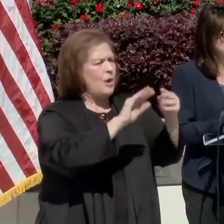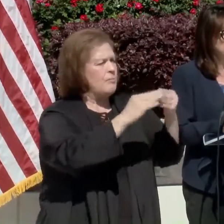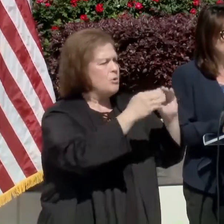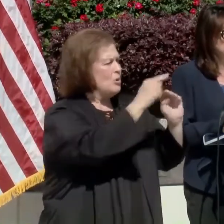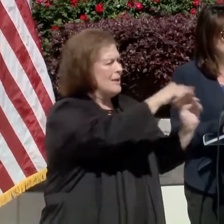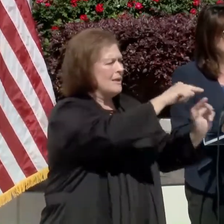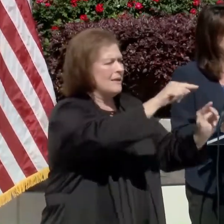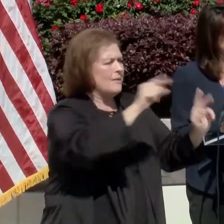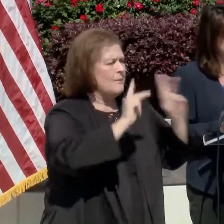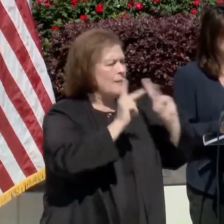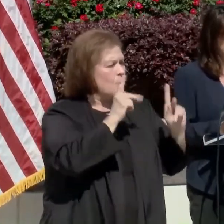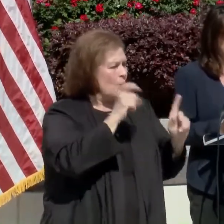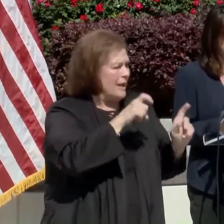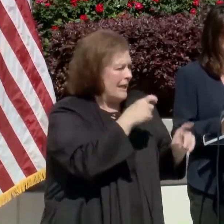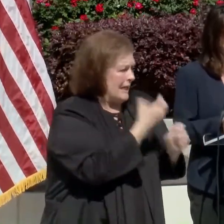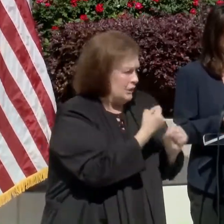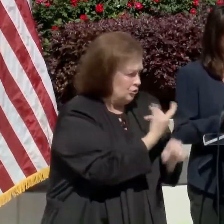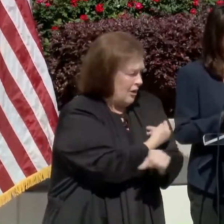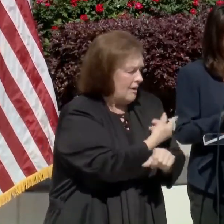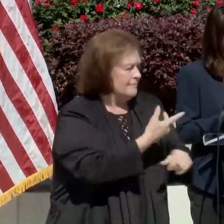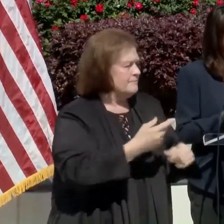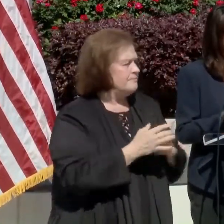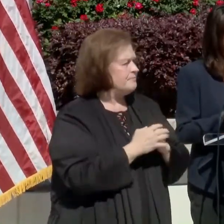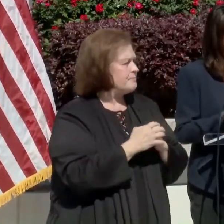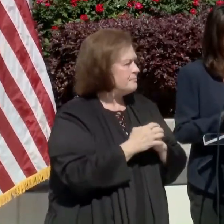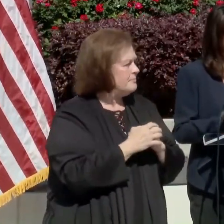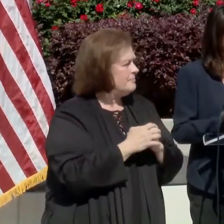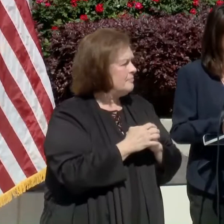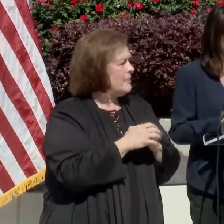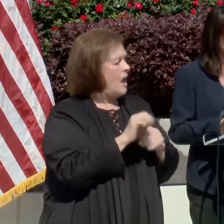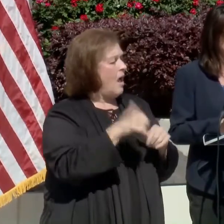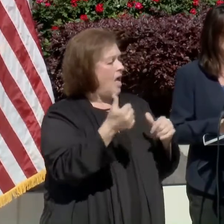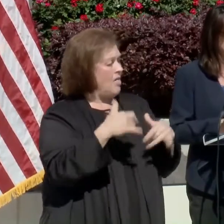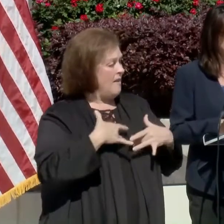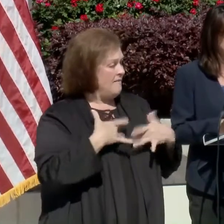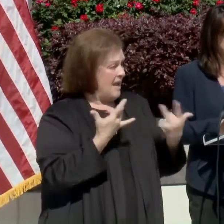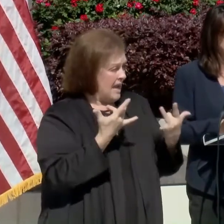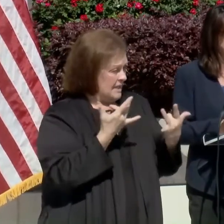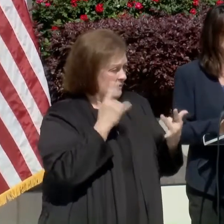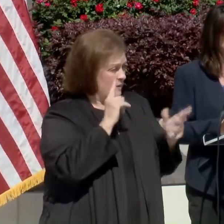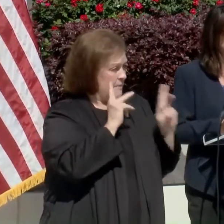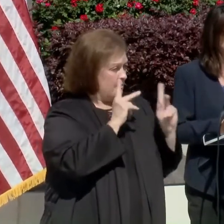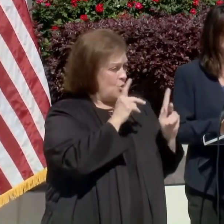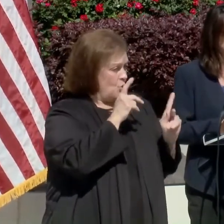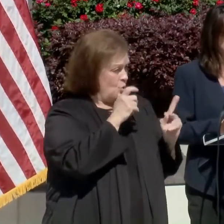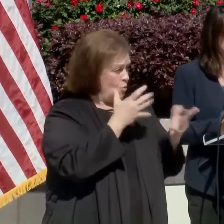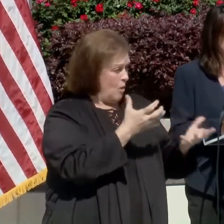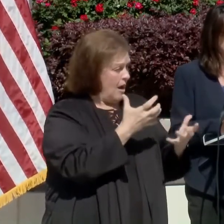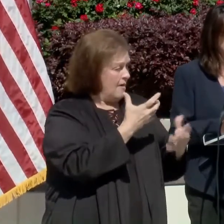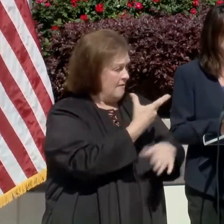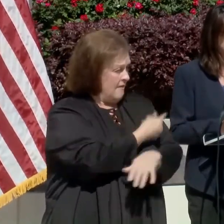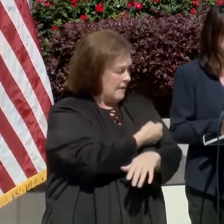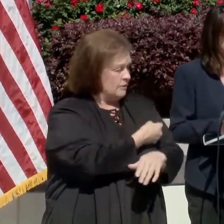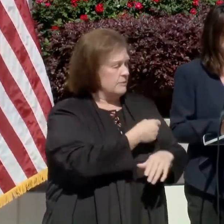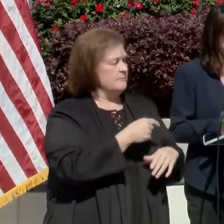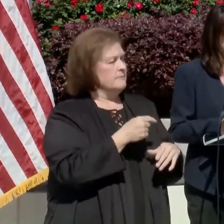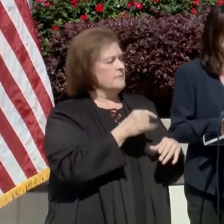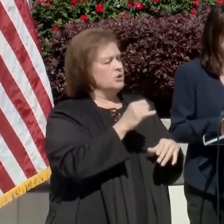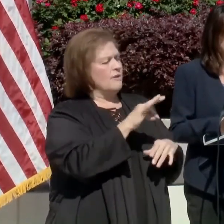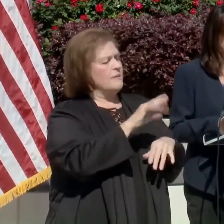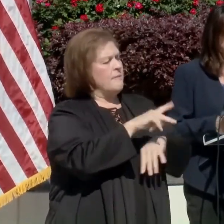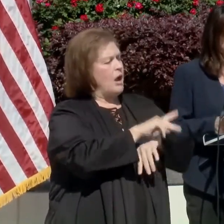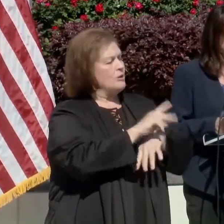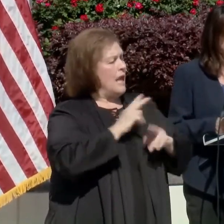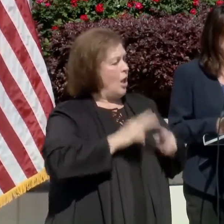to the people who are looking to get this vaccine. Other events coming up soon for people who are interested in getting a vaccine. The